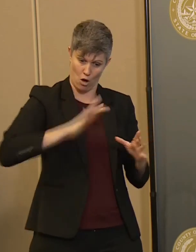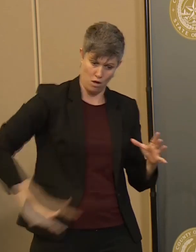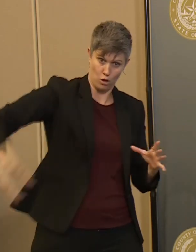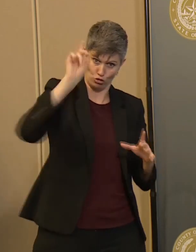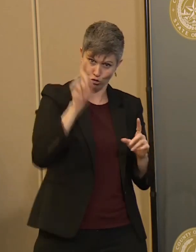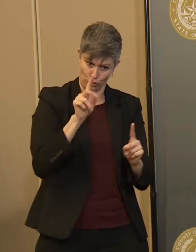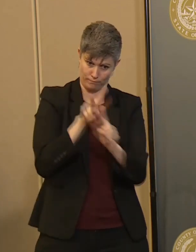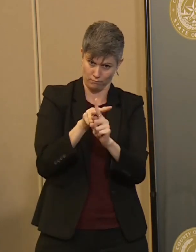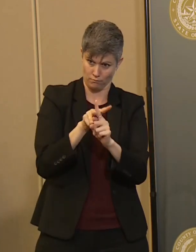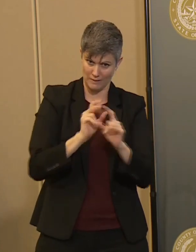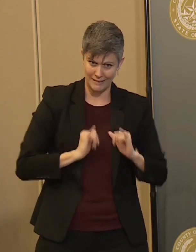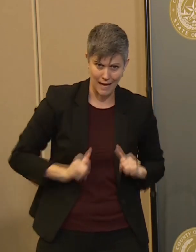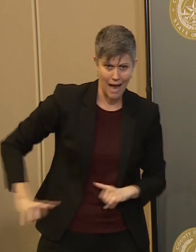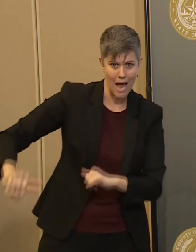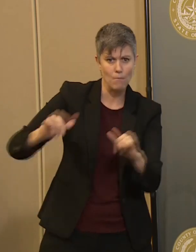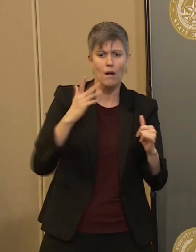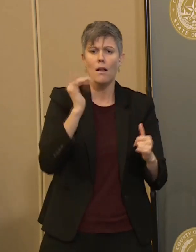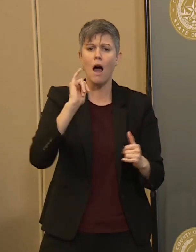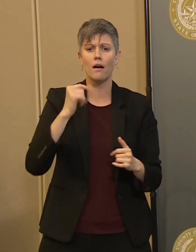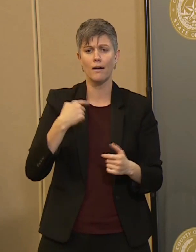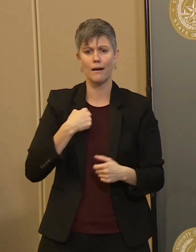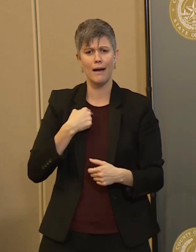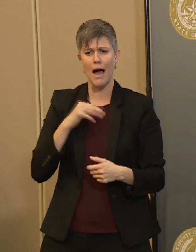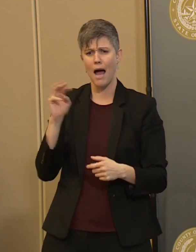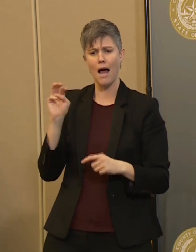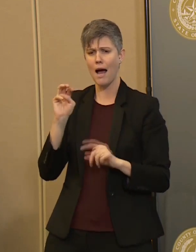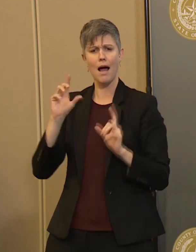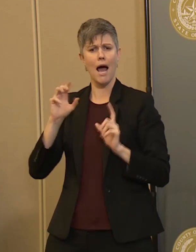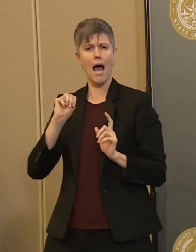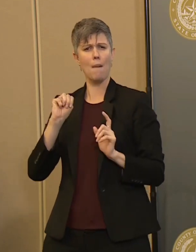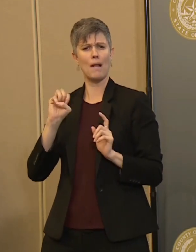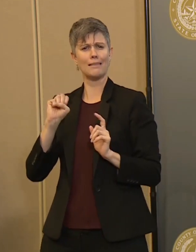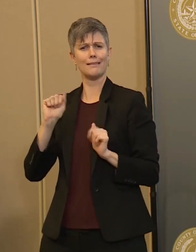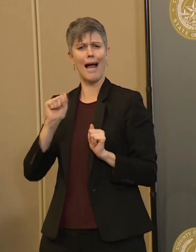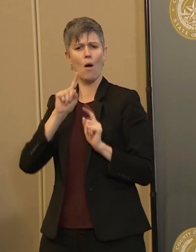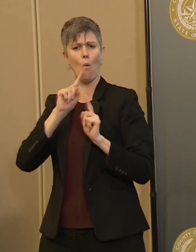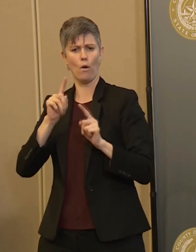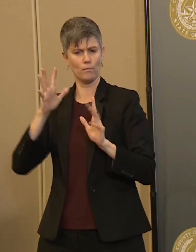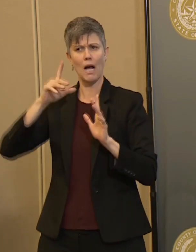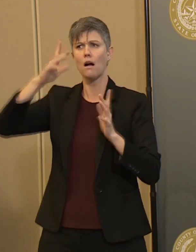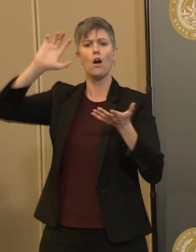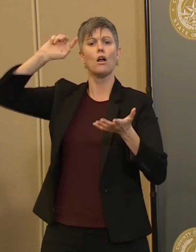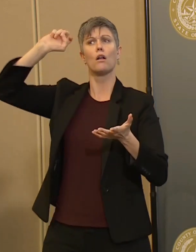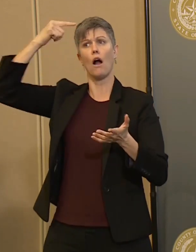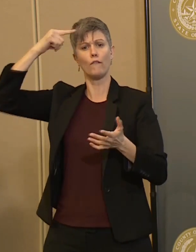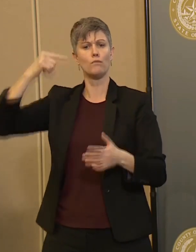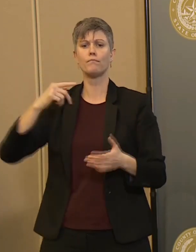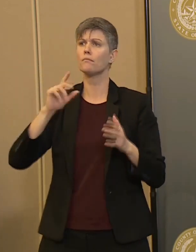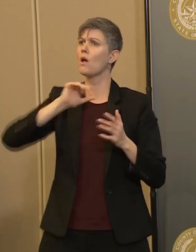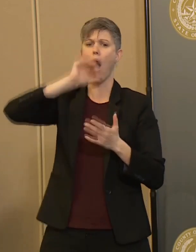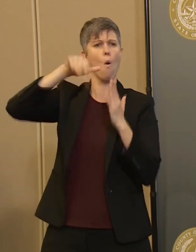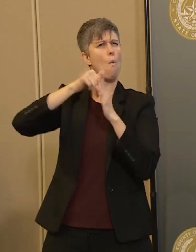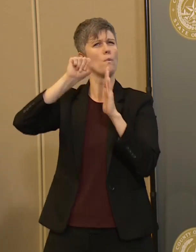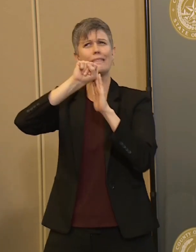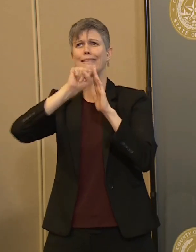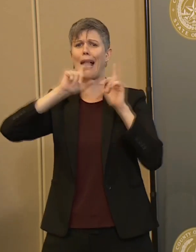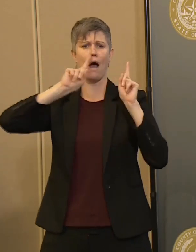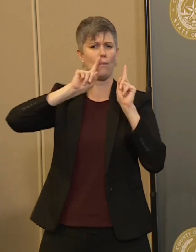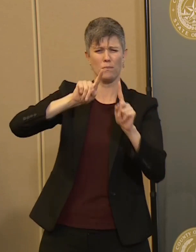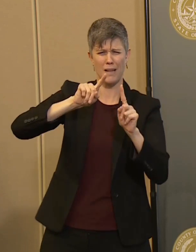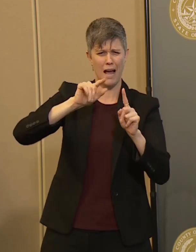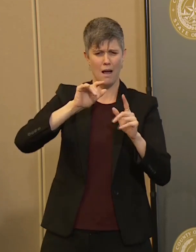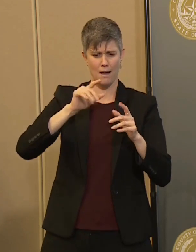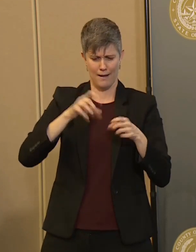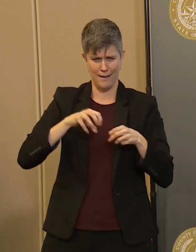yesterday evening sort of an MSA order if, if, if the governor chooses not to do the whole state. Uh, what, what are your thoughts about that and how that would impact